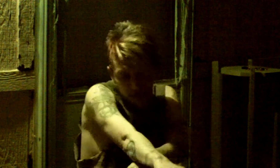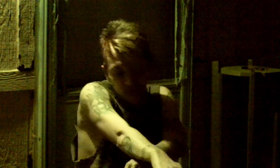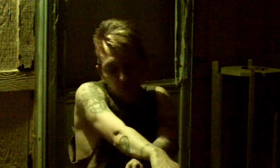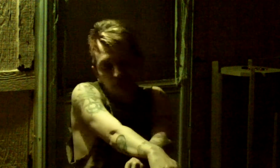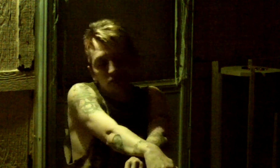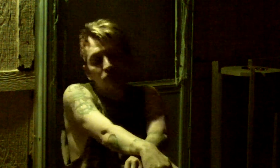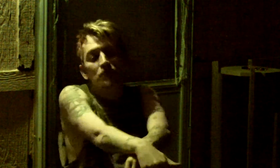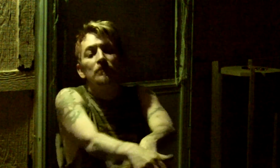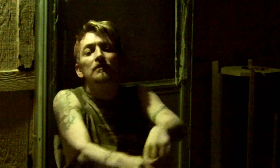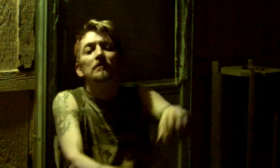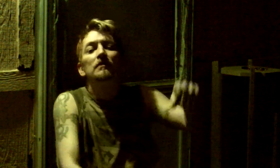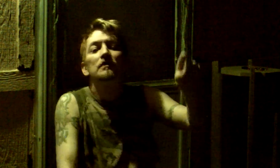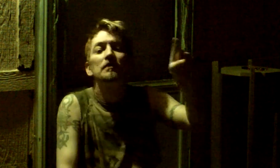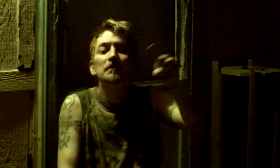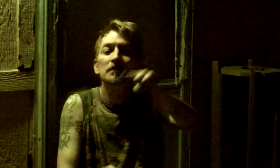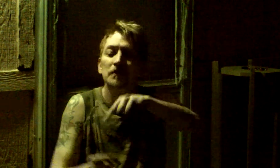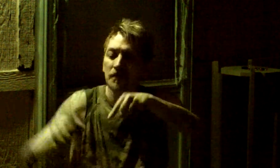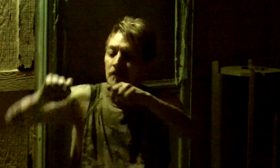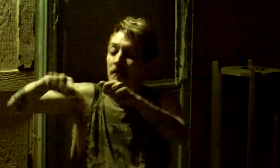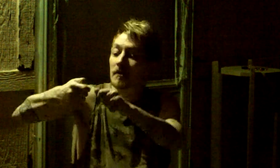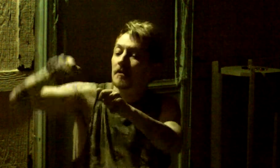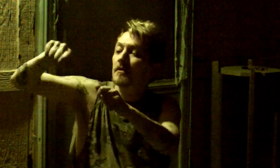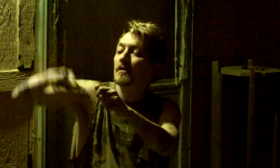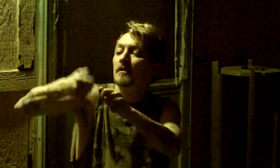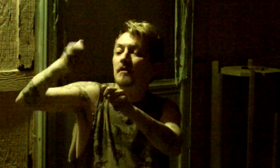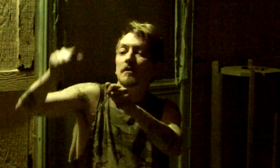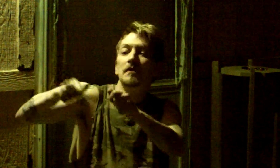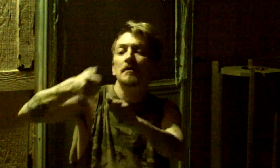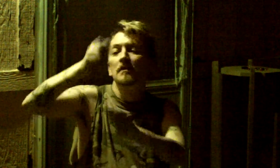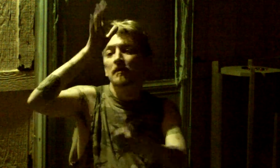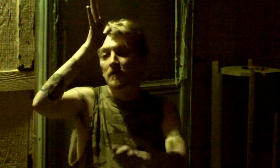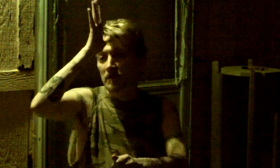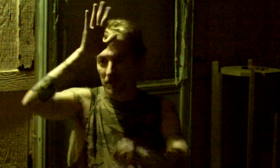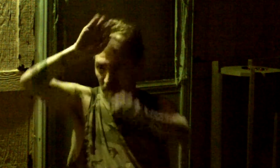tune in and father's room for us.